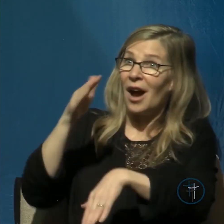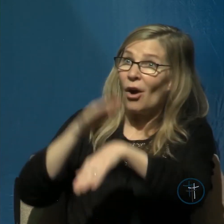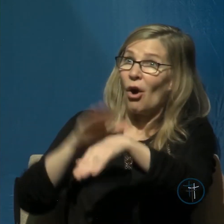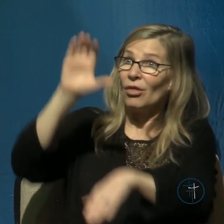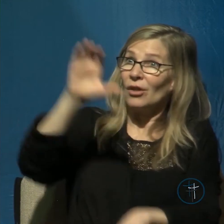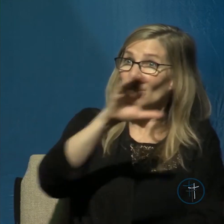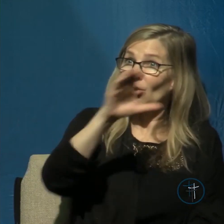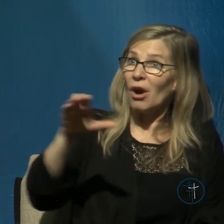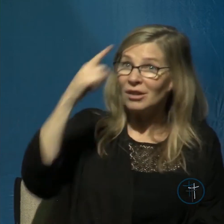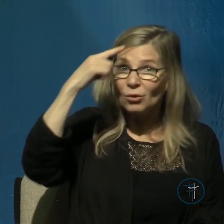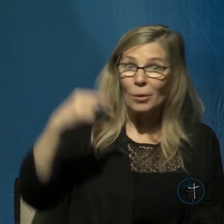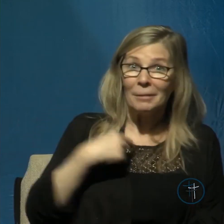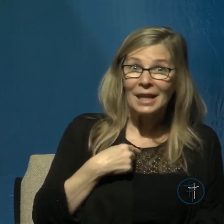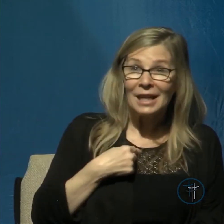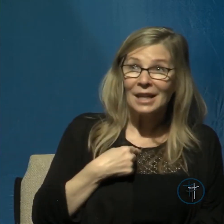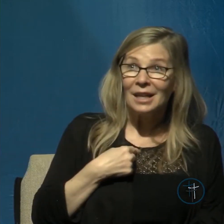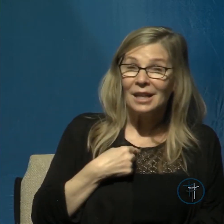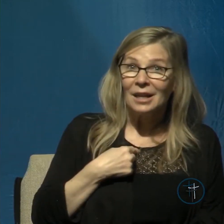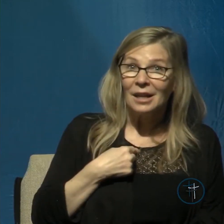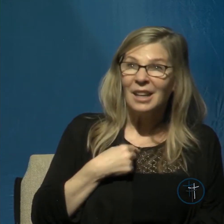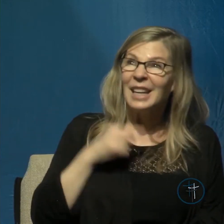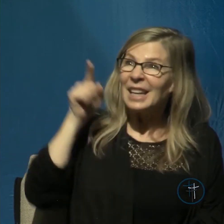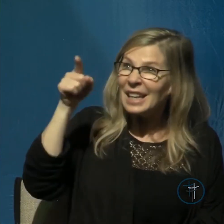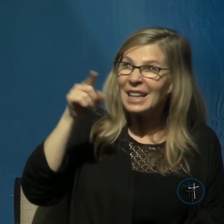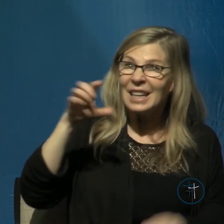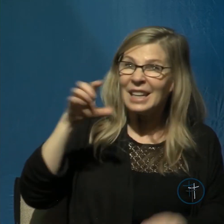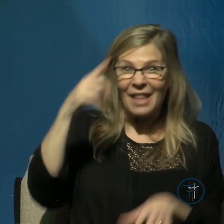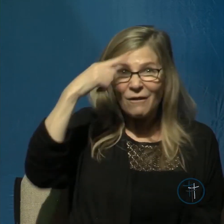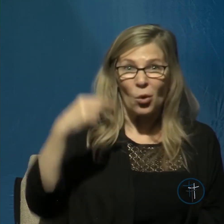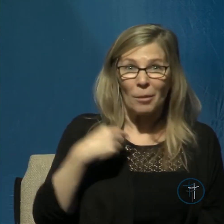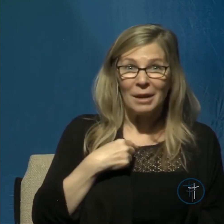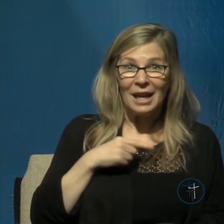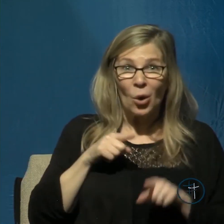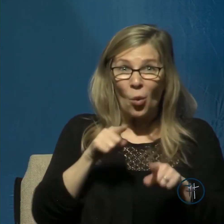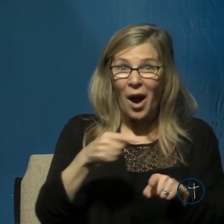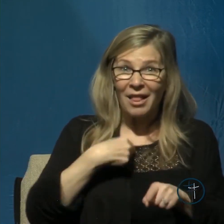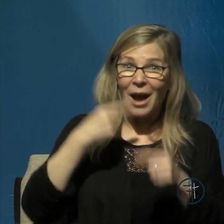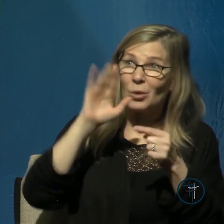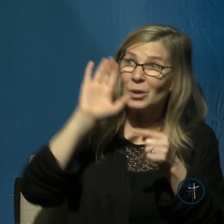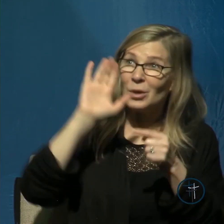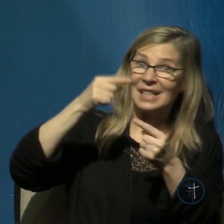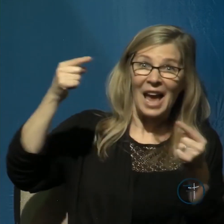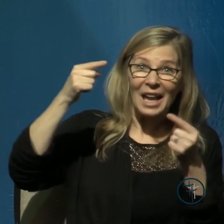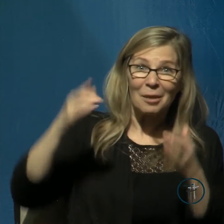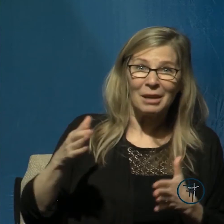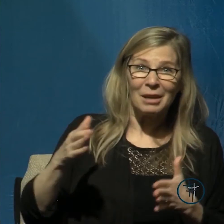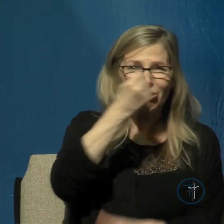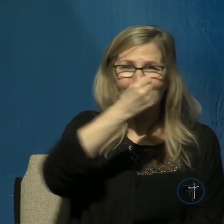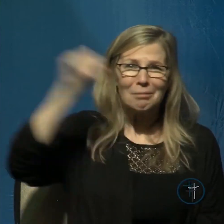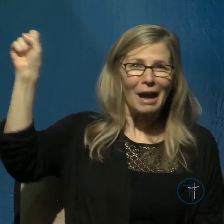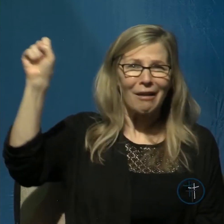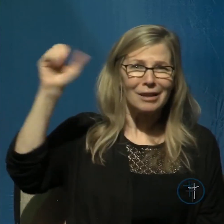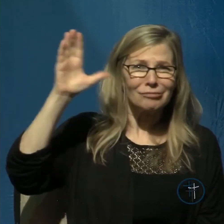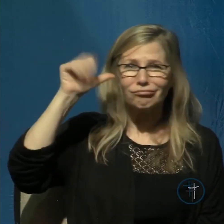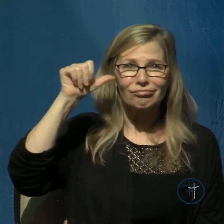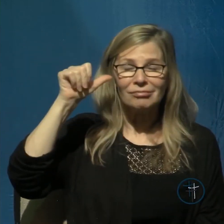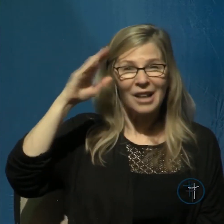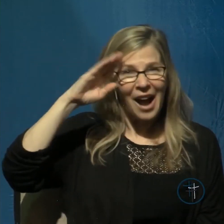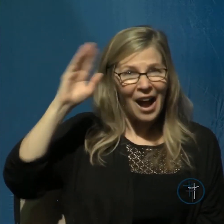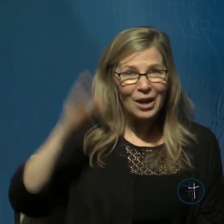for me he has done that for me while I was an enemy a rebellious alien I know that the son of God loved me